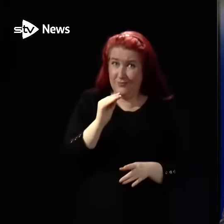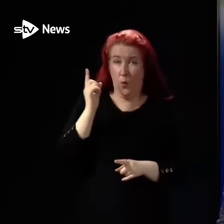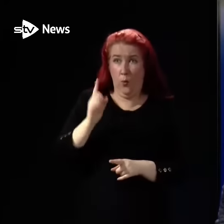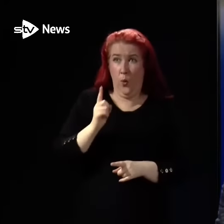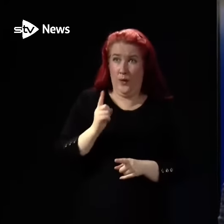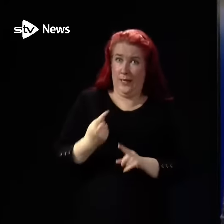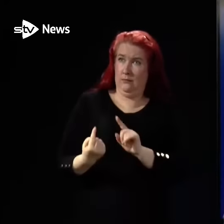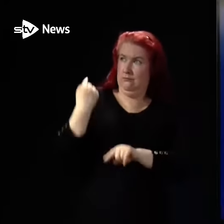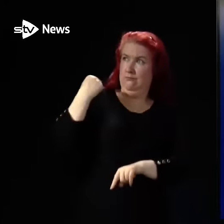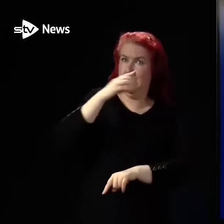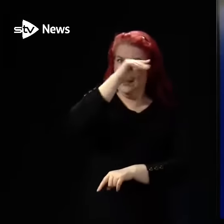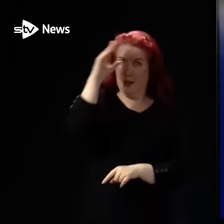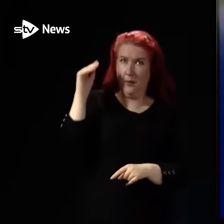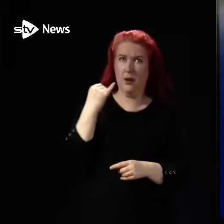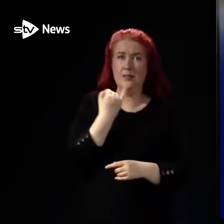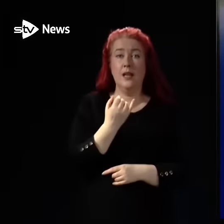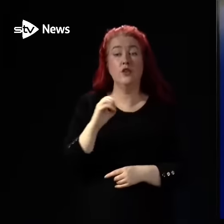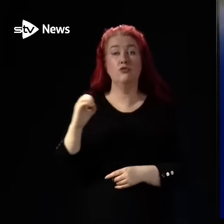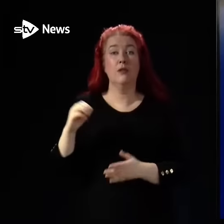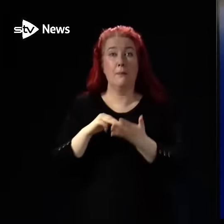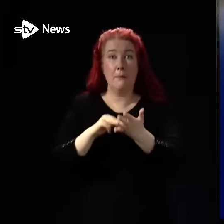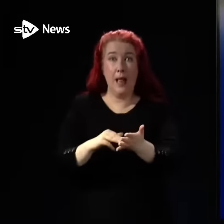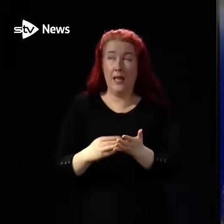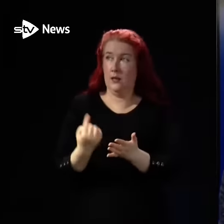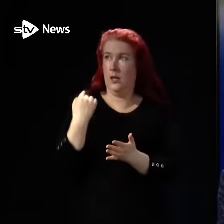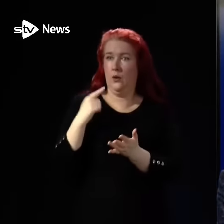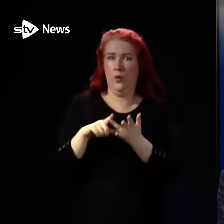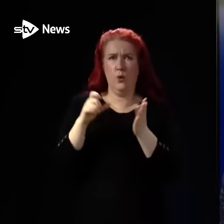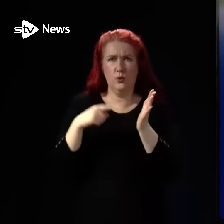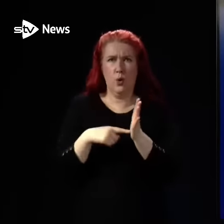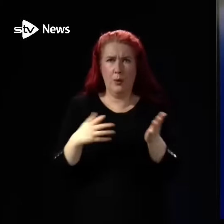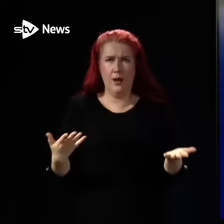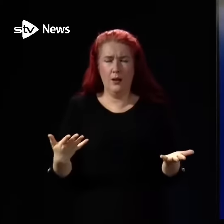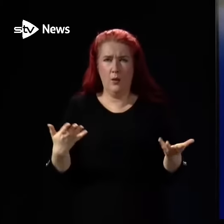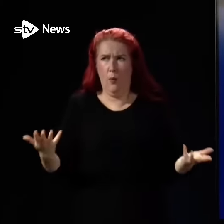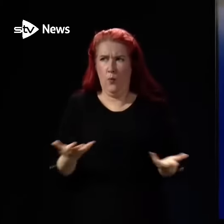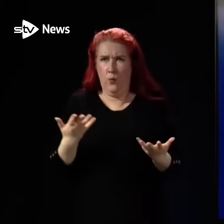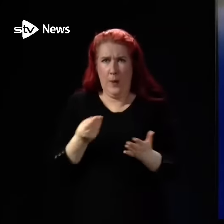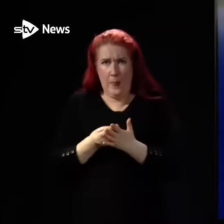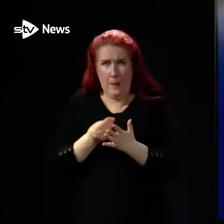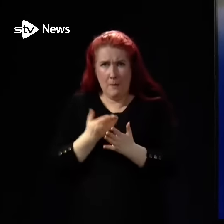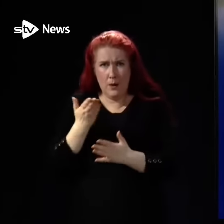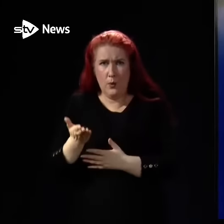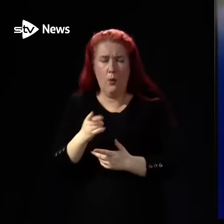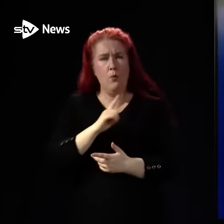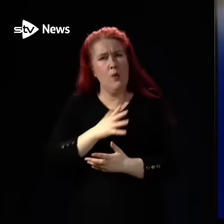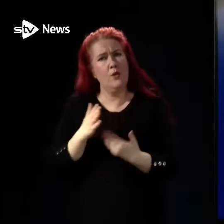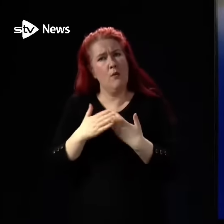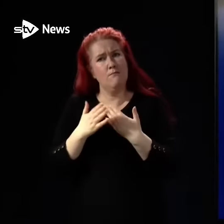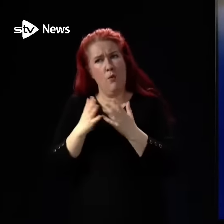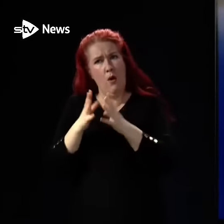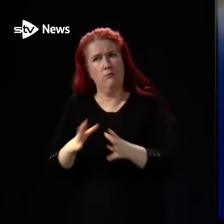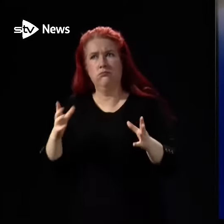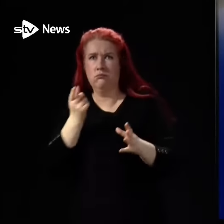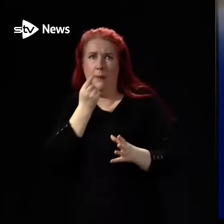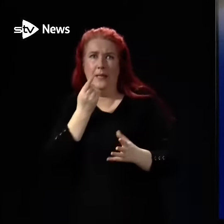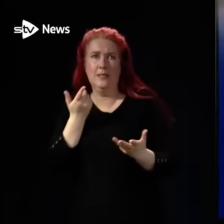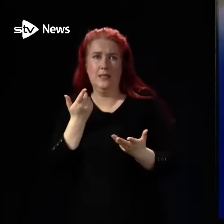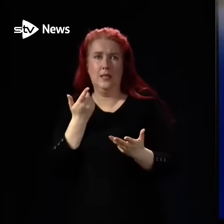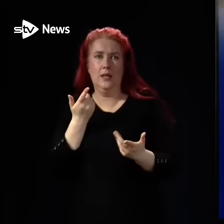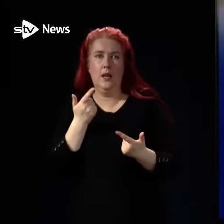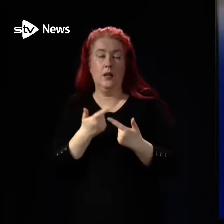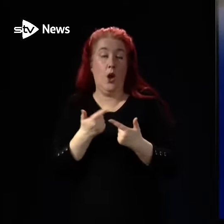600 million was put into social care in October? Where did that money go? Why is more capacity not being created since then? And how much extra